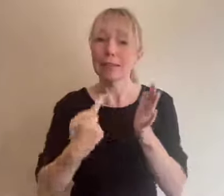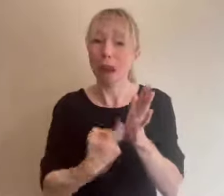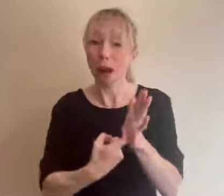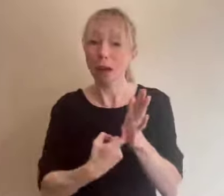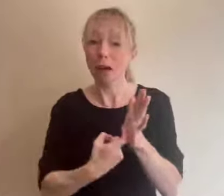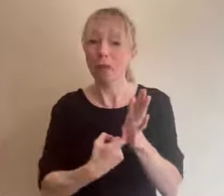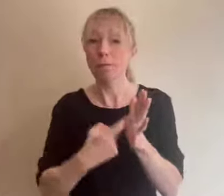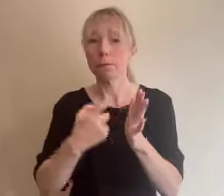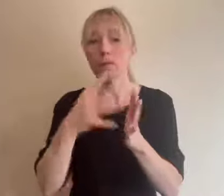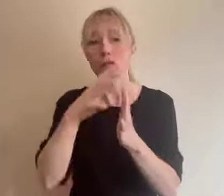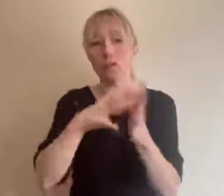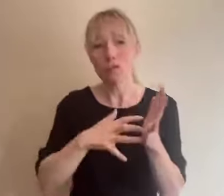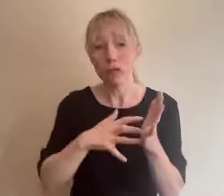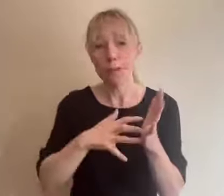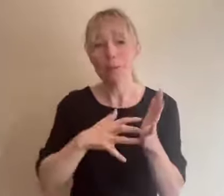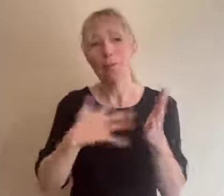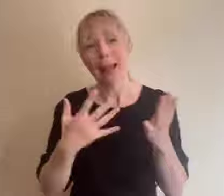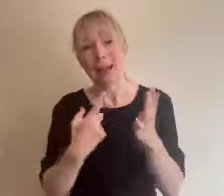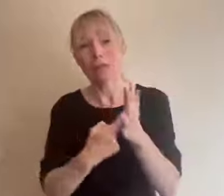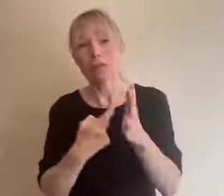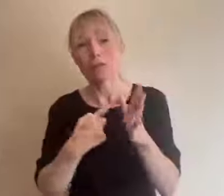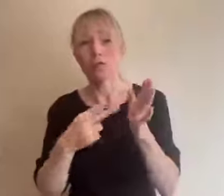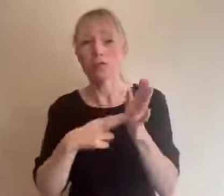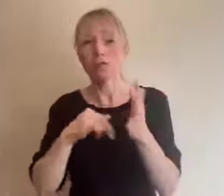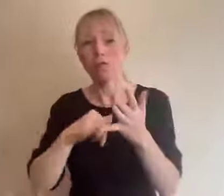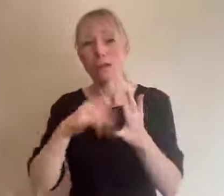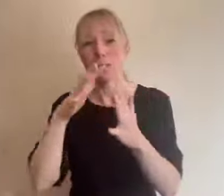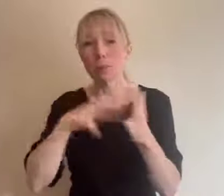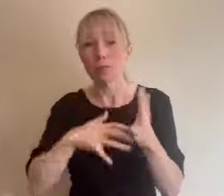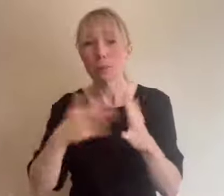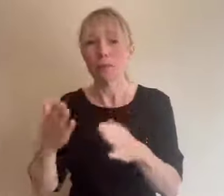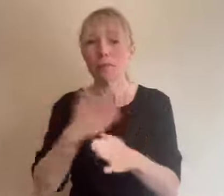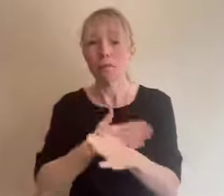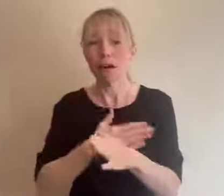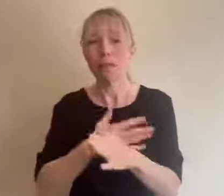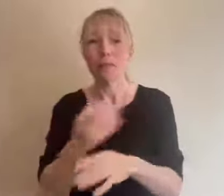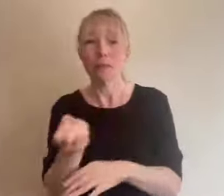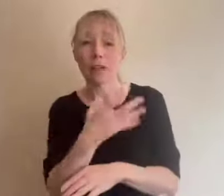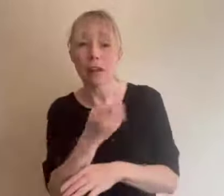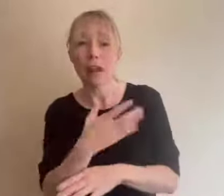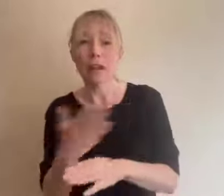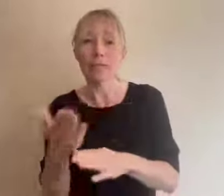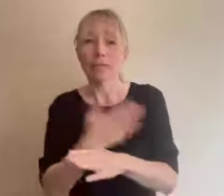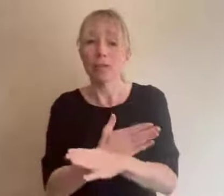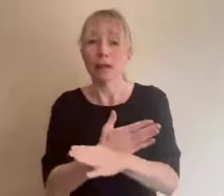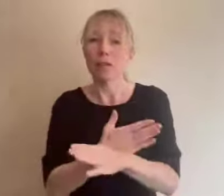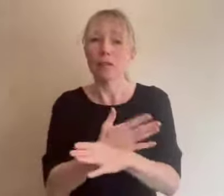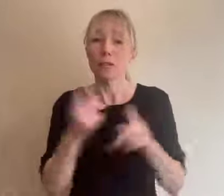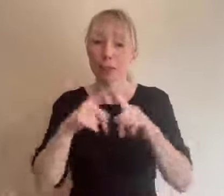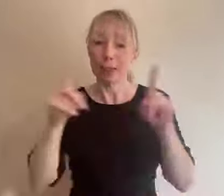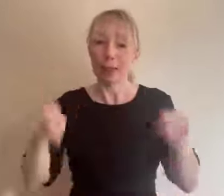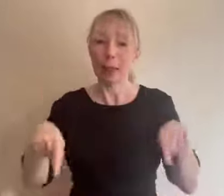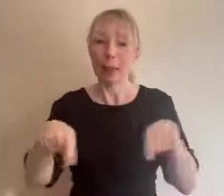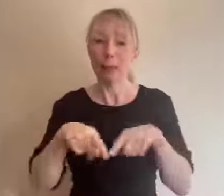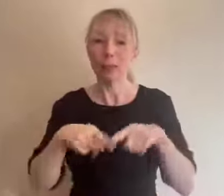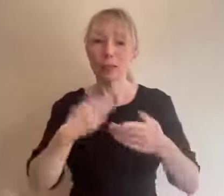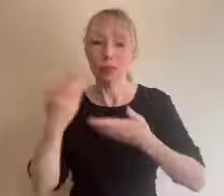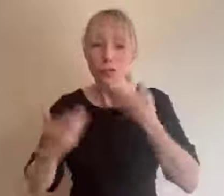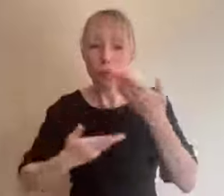transcripts in advance slides in advance with image descriptions you should agree how audiences